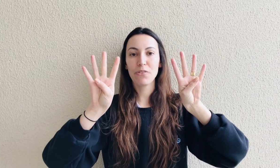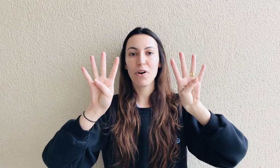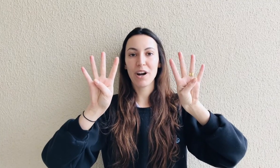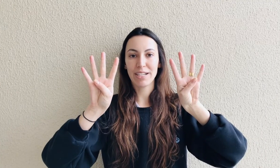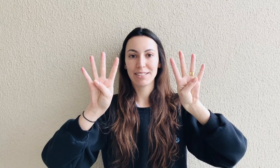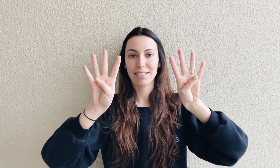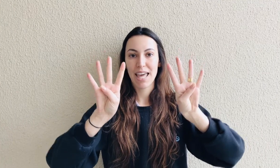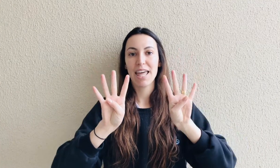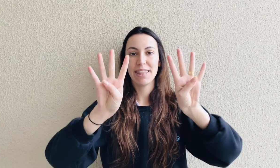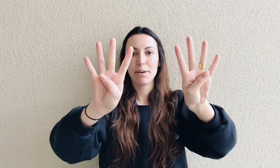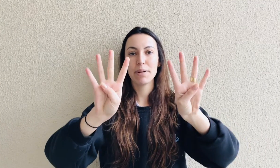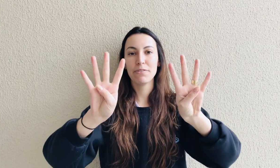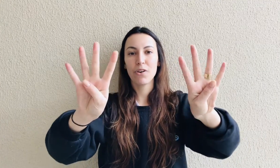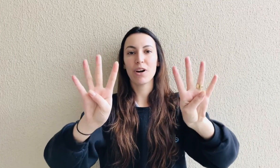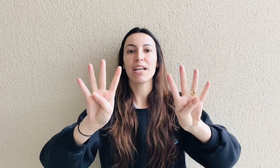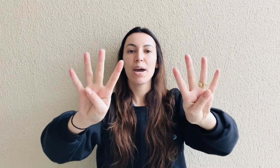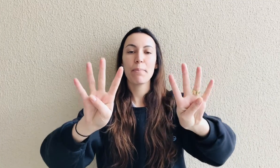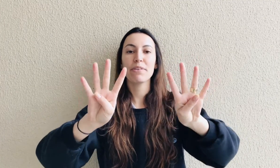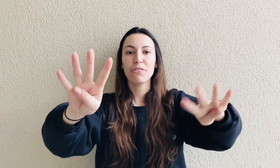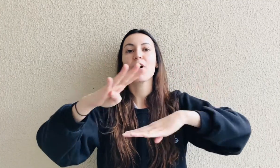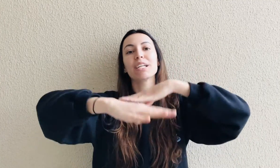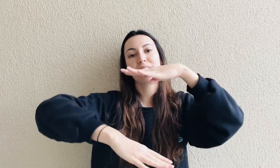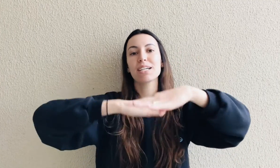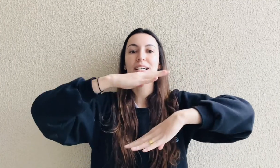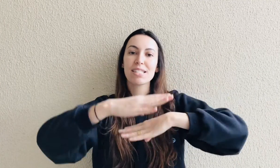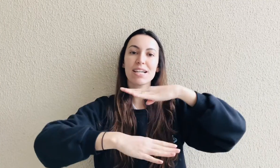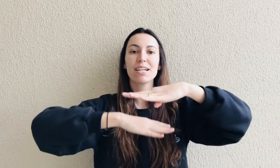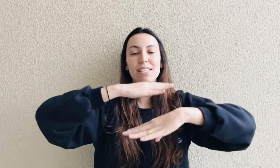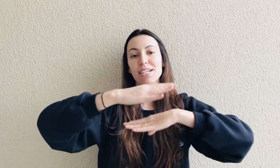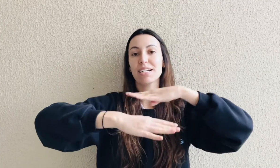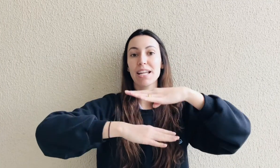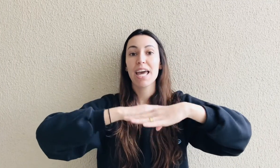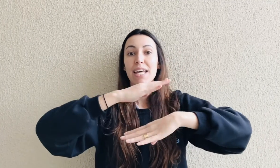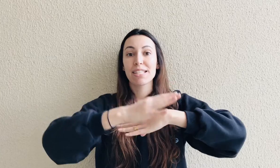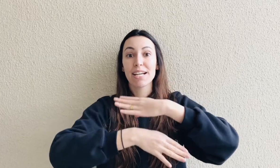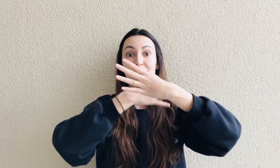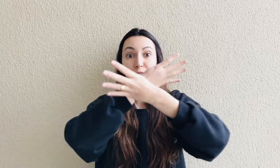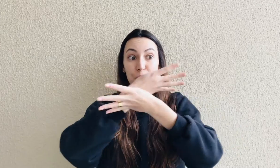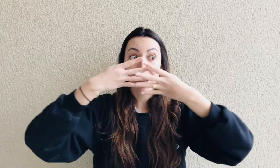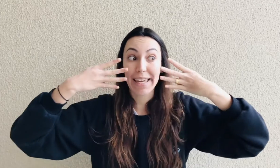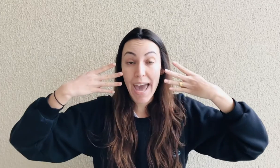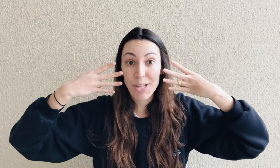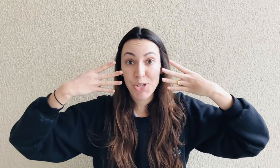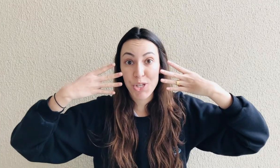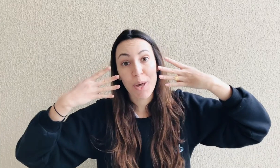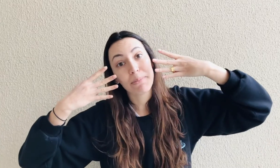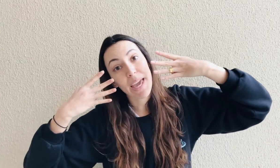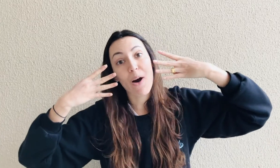4, number 4, number 4, turn, turn, turn. Turning to a cat, meow,